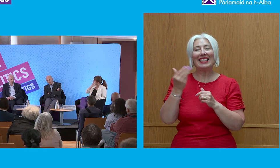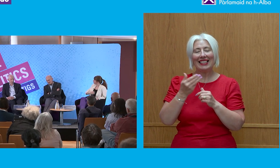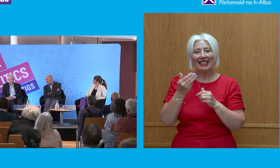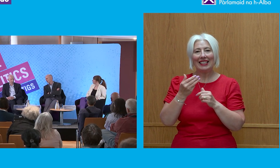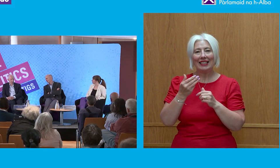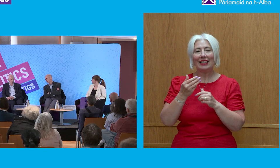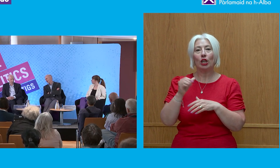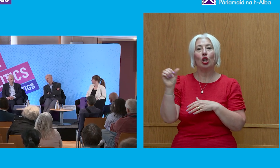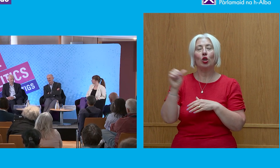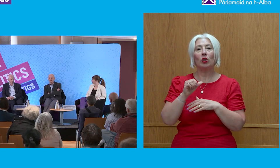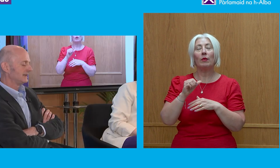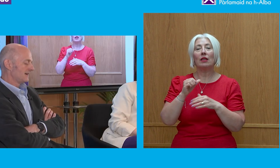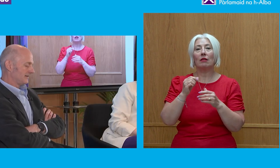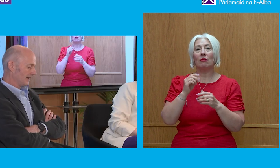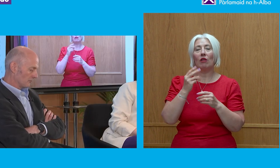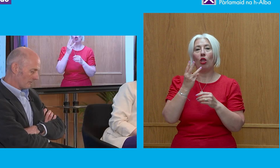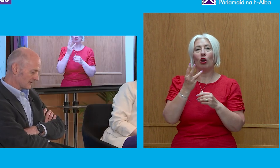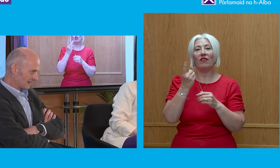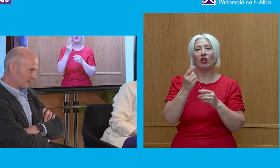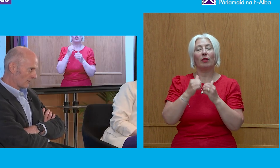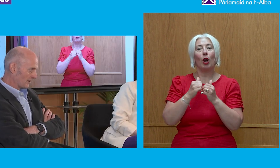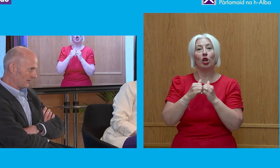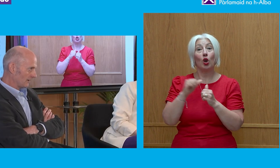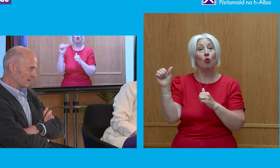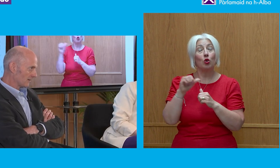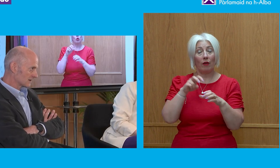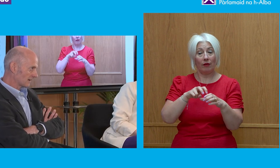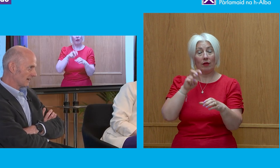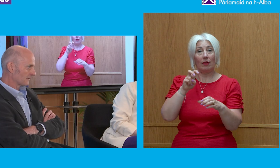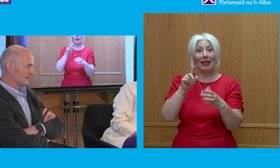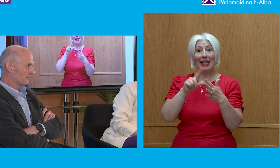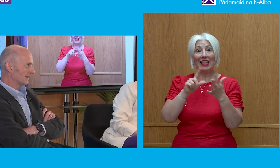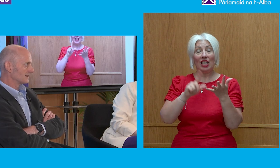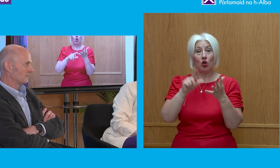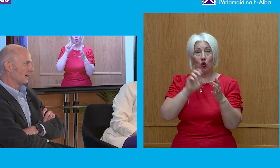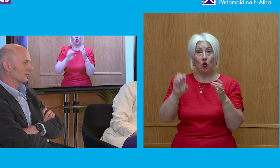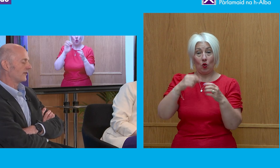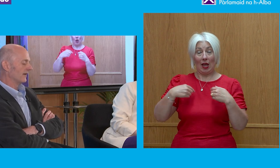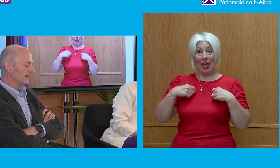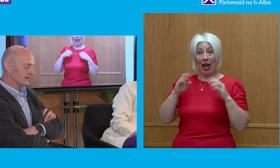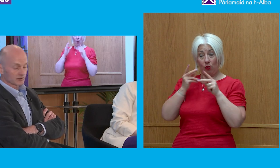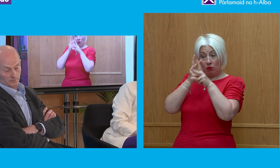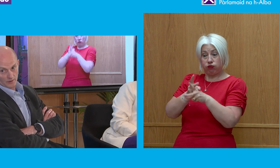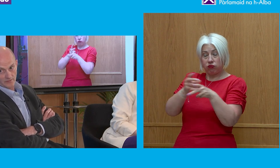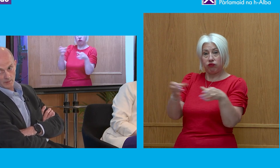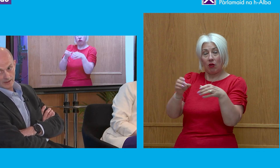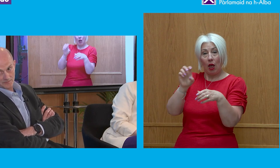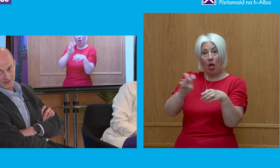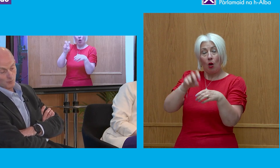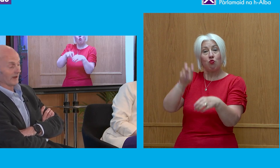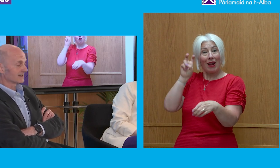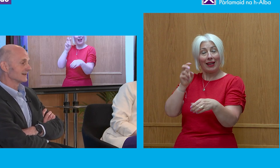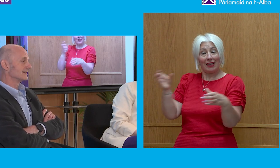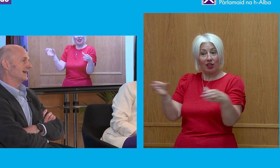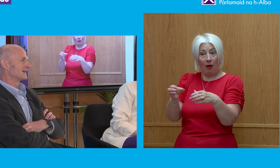recall was meant to be a significant date, the date that we were meant to leave the European Union when I was looking after the Brexit department. And just to prove that I